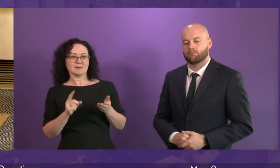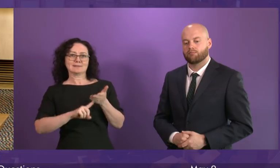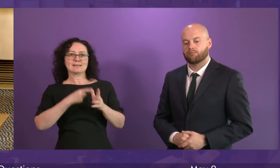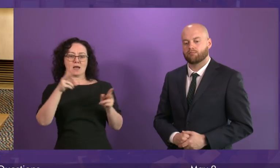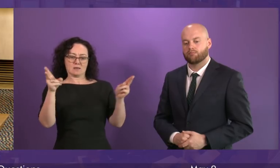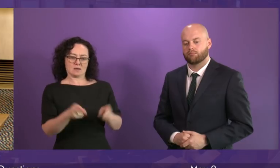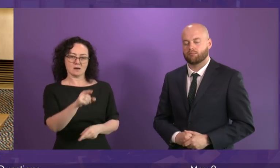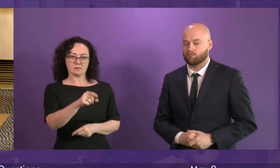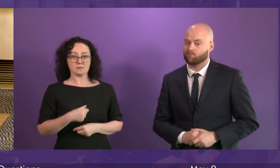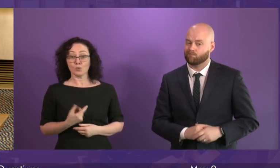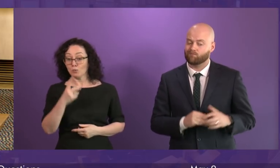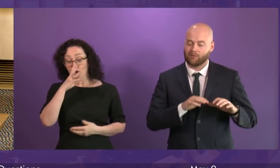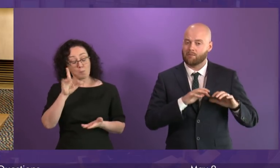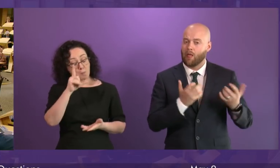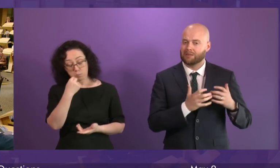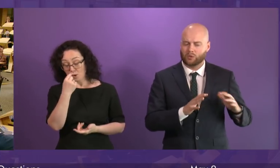people in our country.